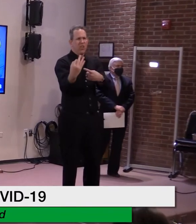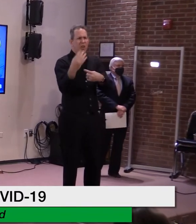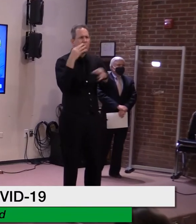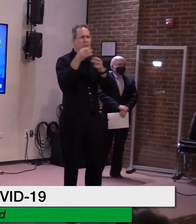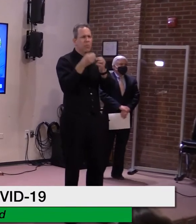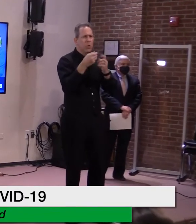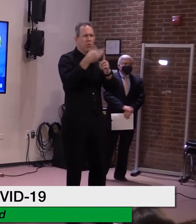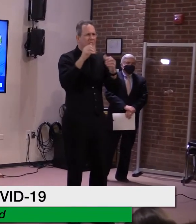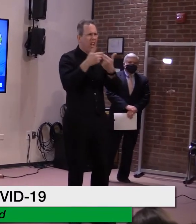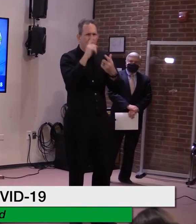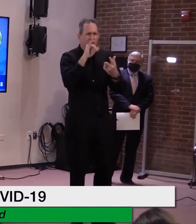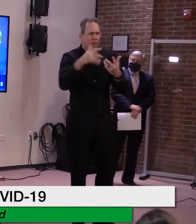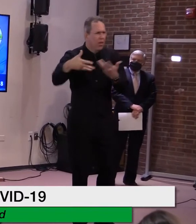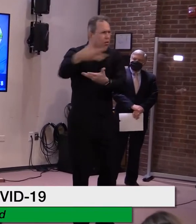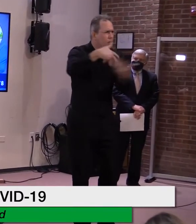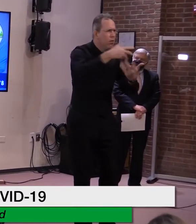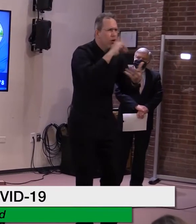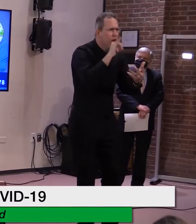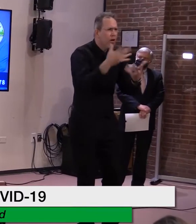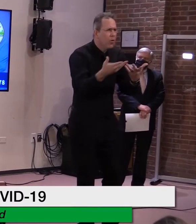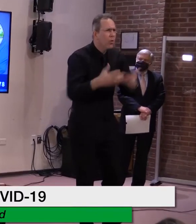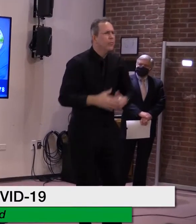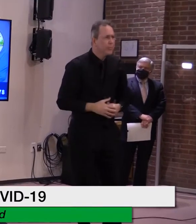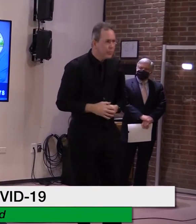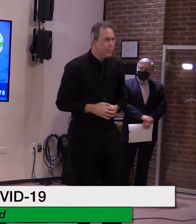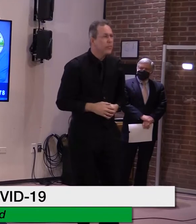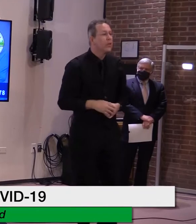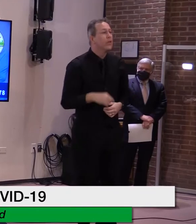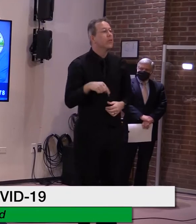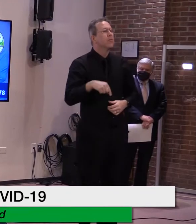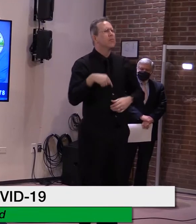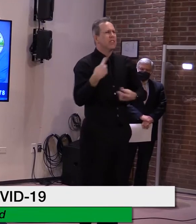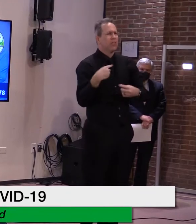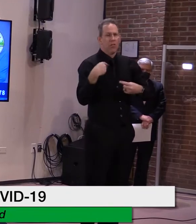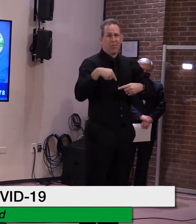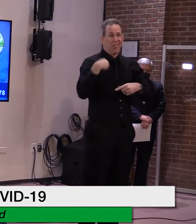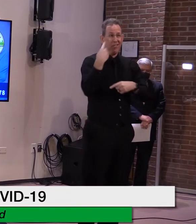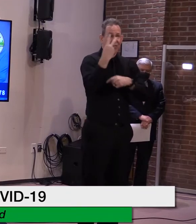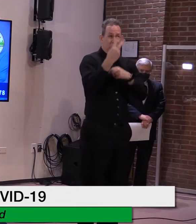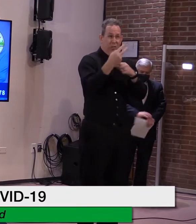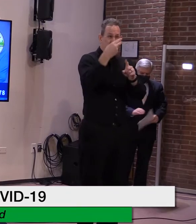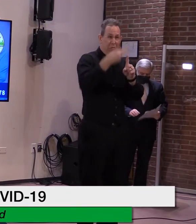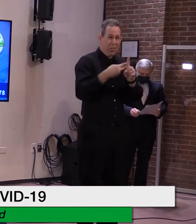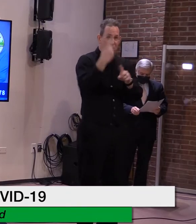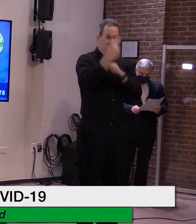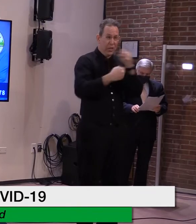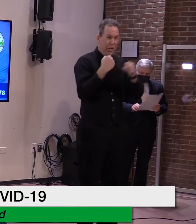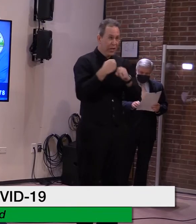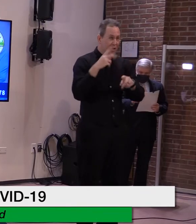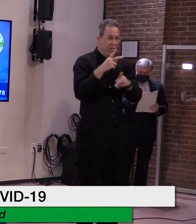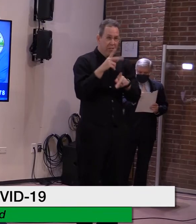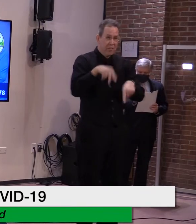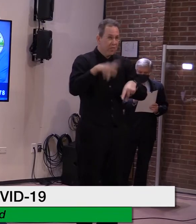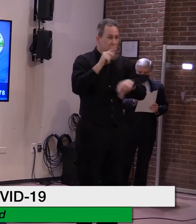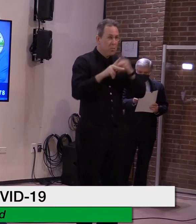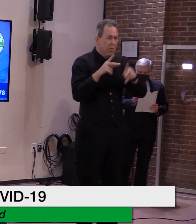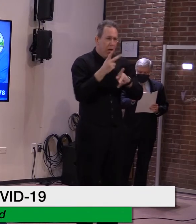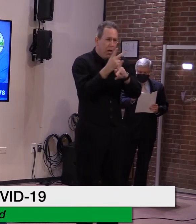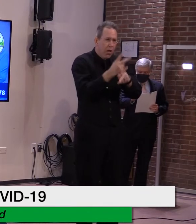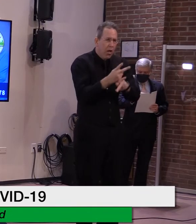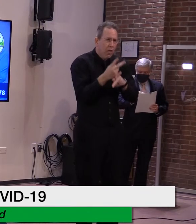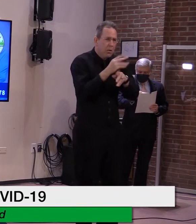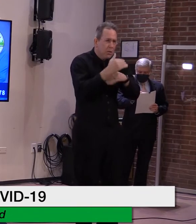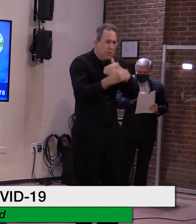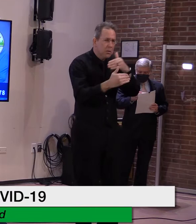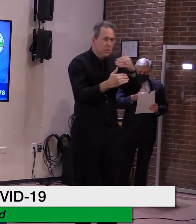months, we've taken one of the most methodical and disciplined approaches to the virus in the nation, which has made us one of